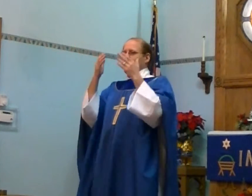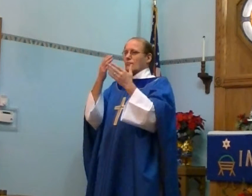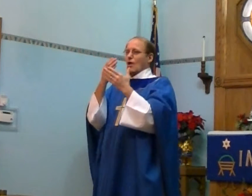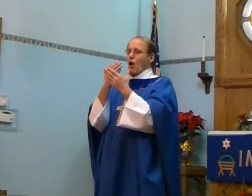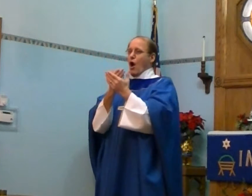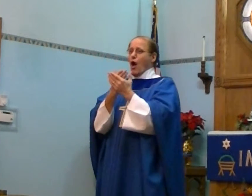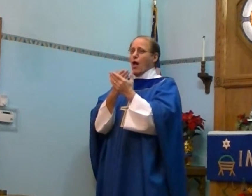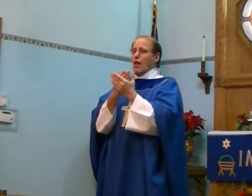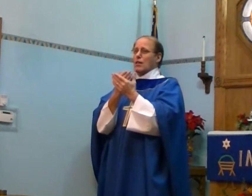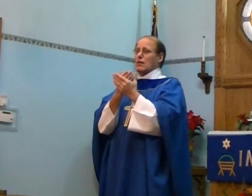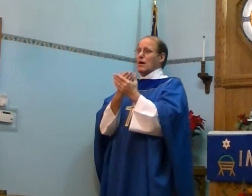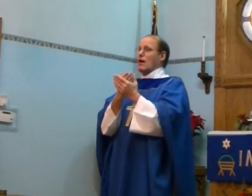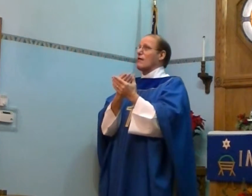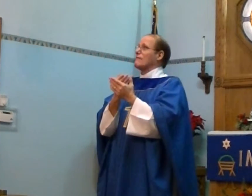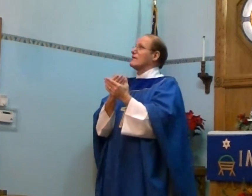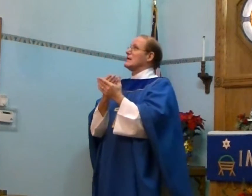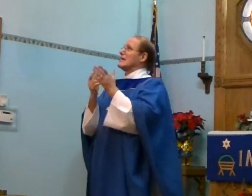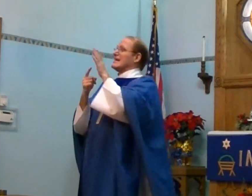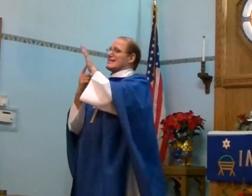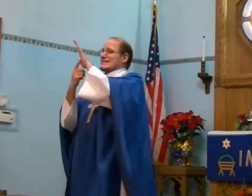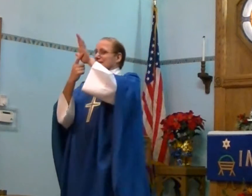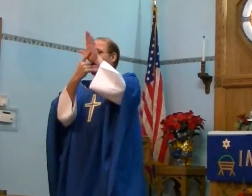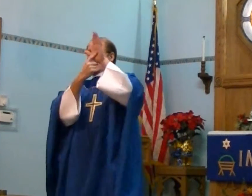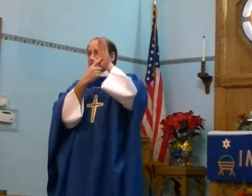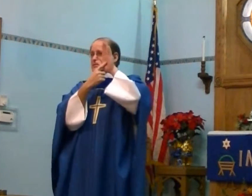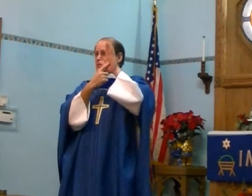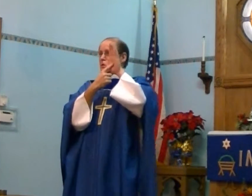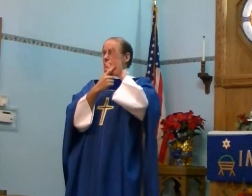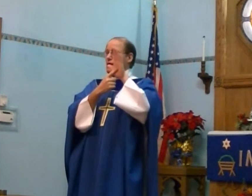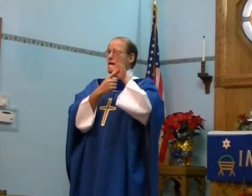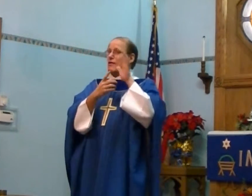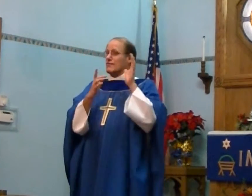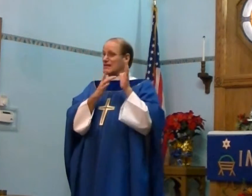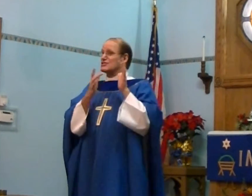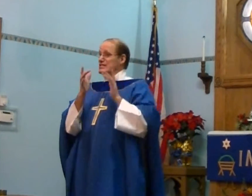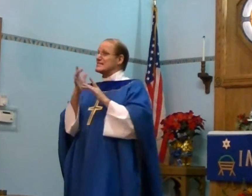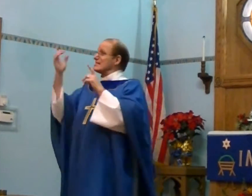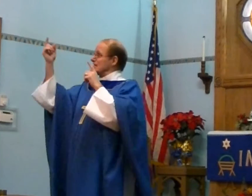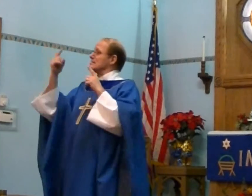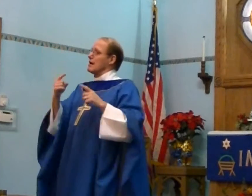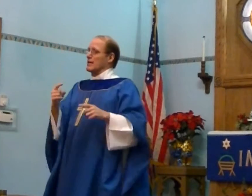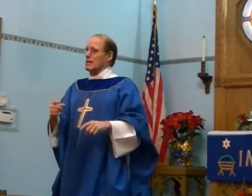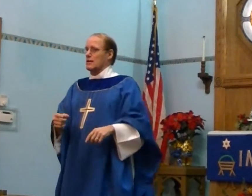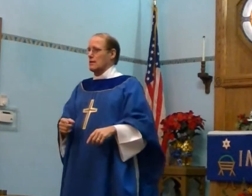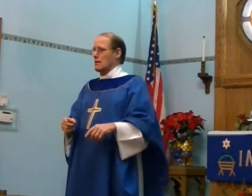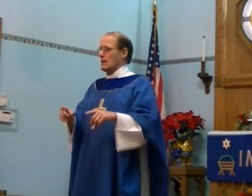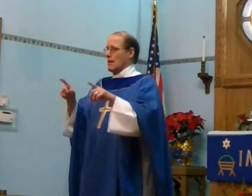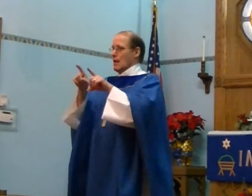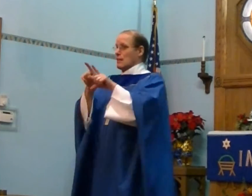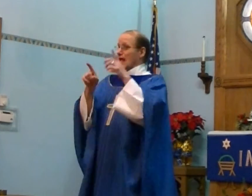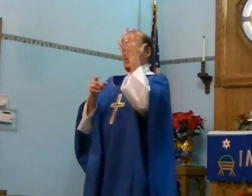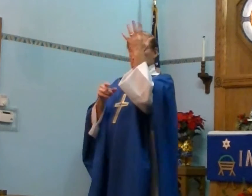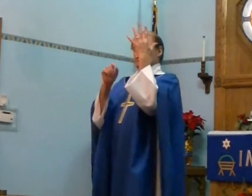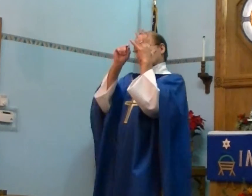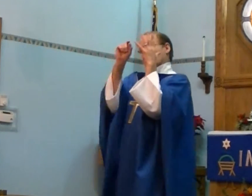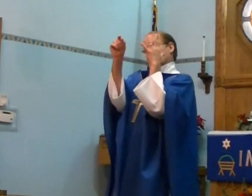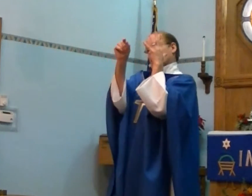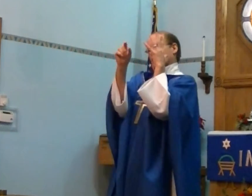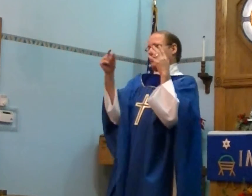all of the signs that Jesus is coming like the tree the